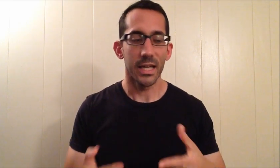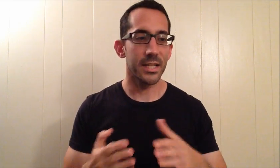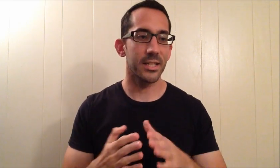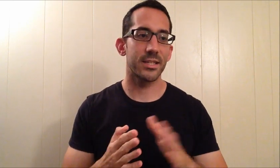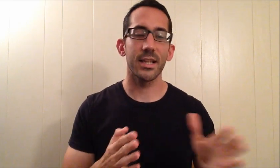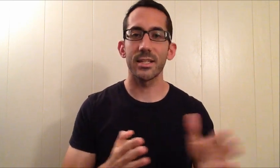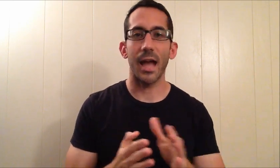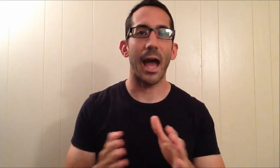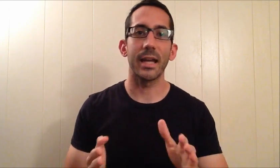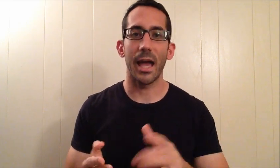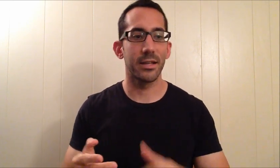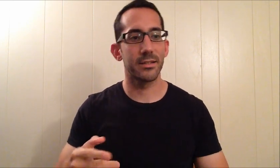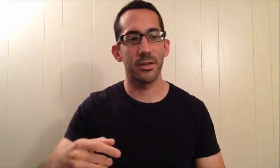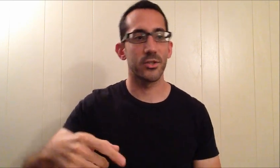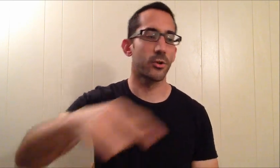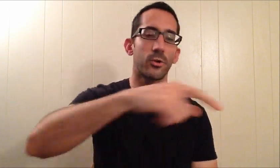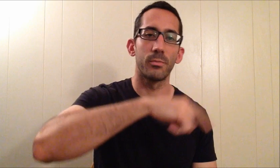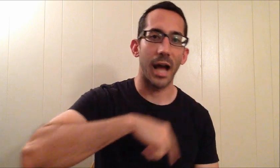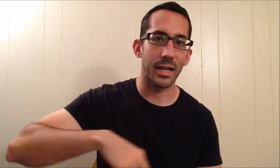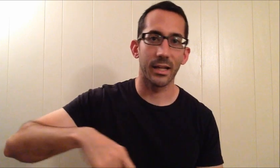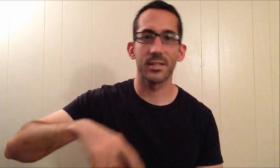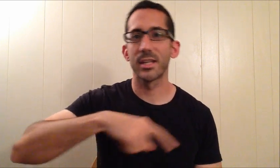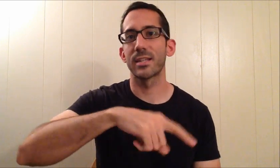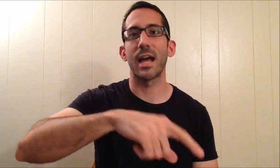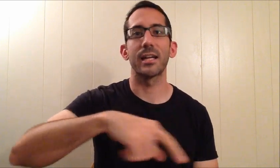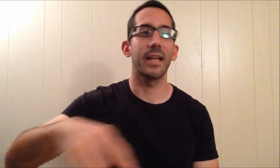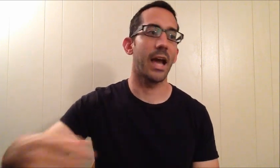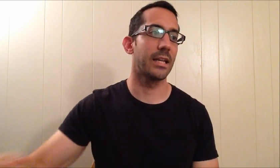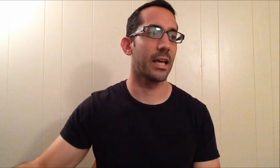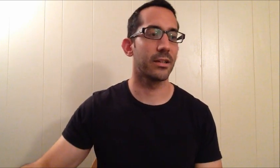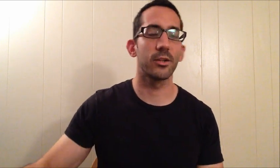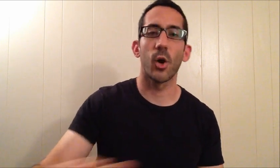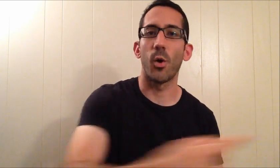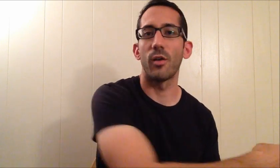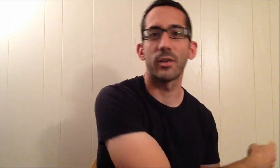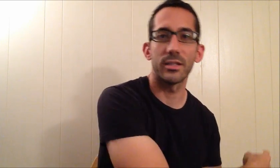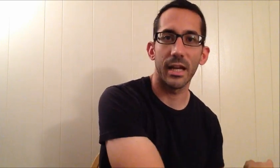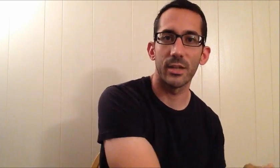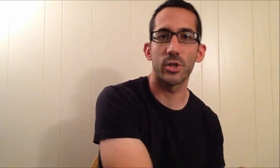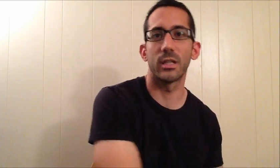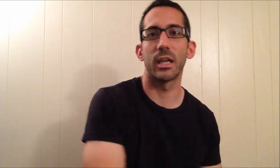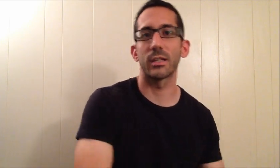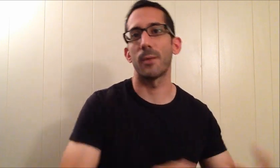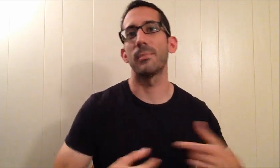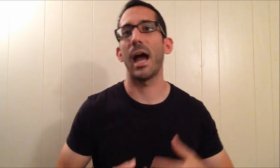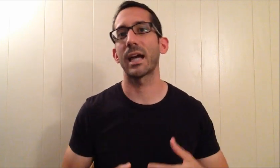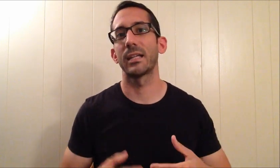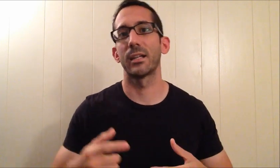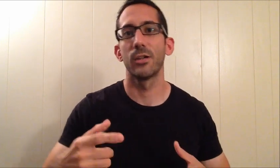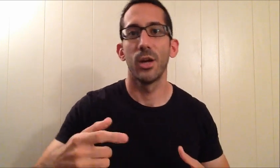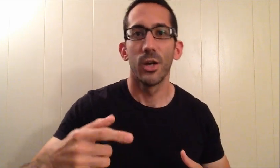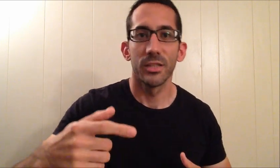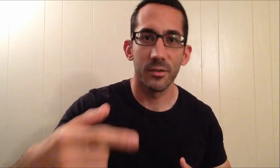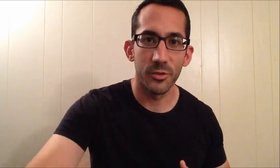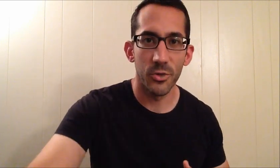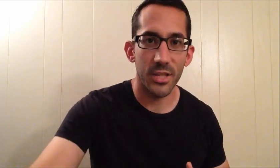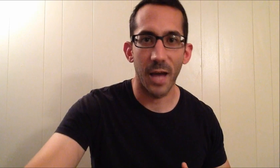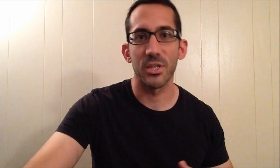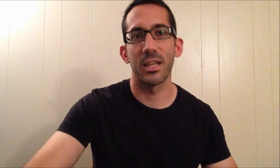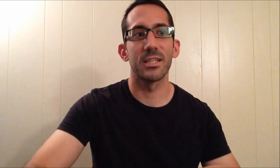It's a zigzag and a circle back and a zigzag again, and then a go off on a tangent and then come back and then take a few steps and